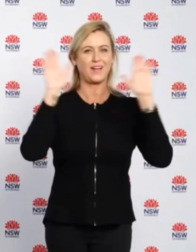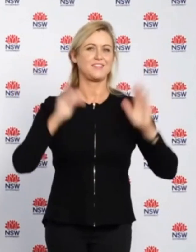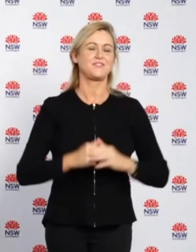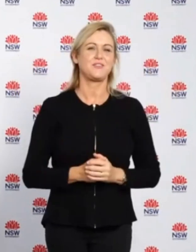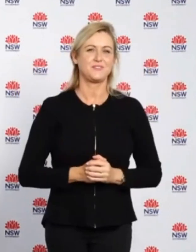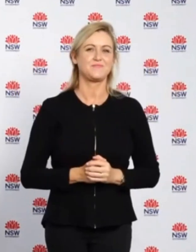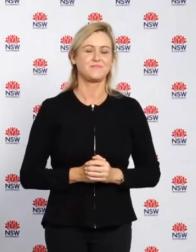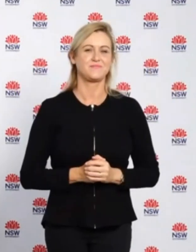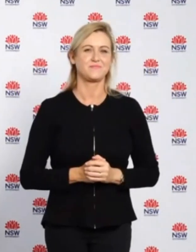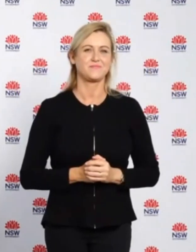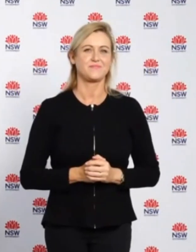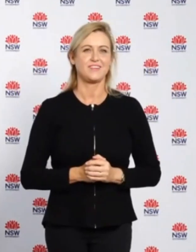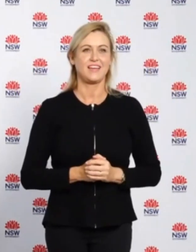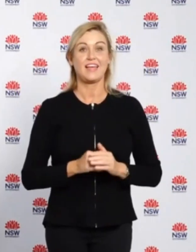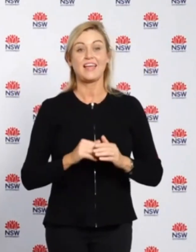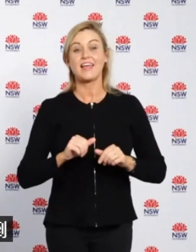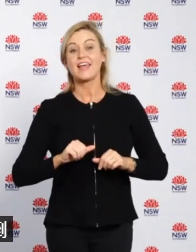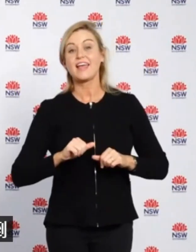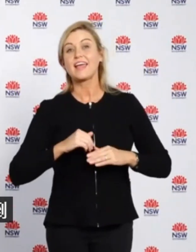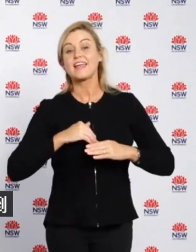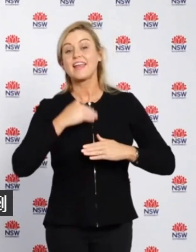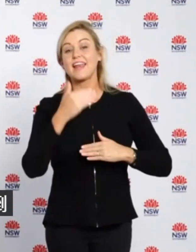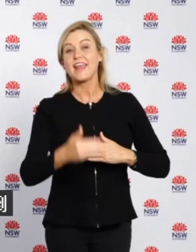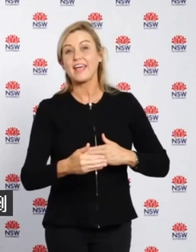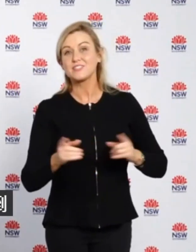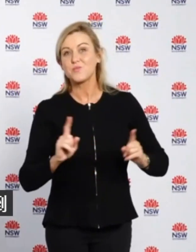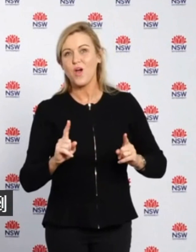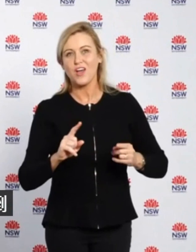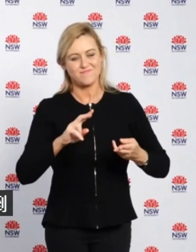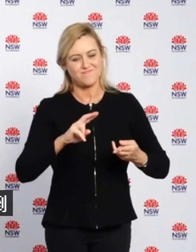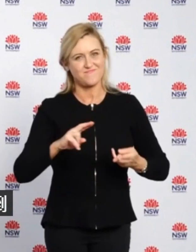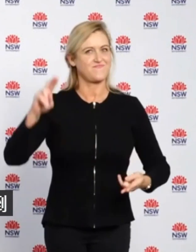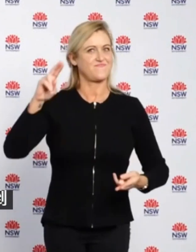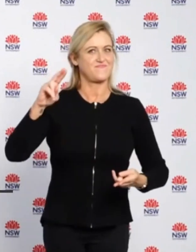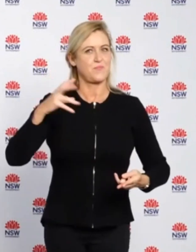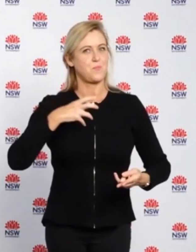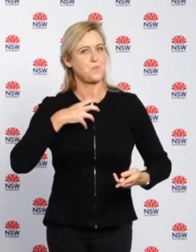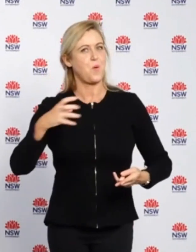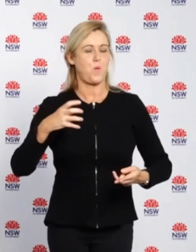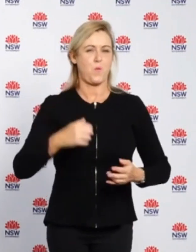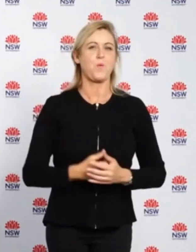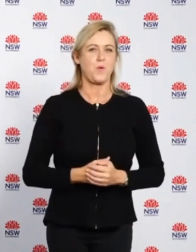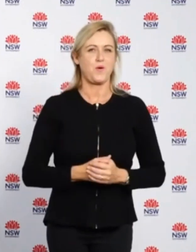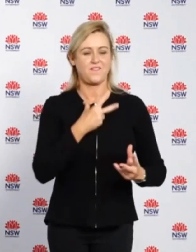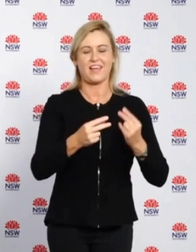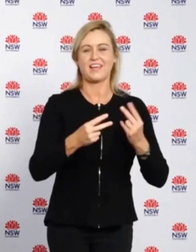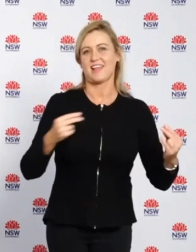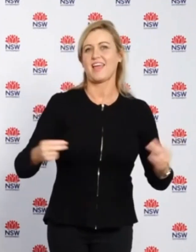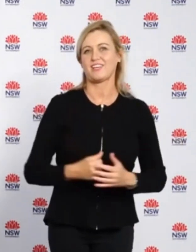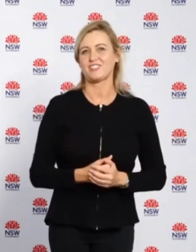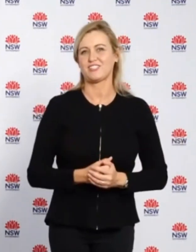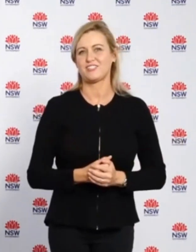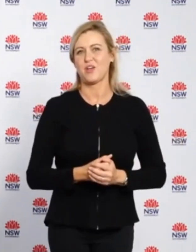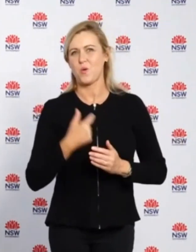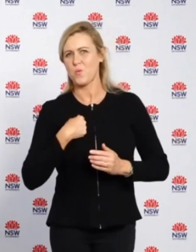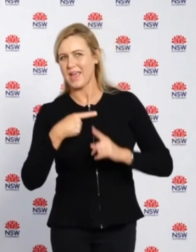And really, what we want to do is to see that number grow even higher in NSW, aiming for greater than